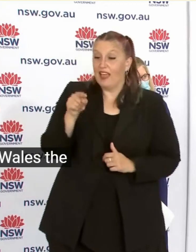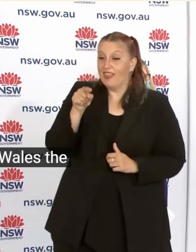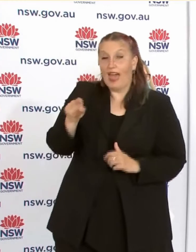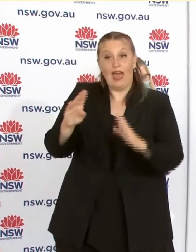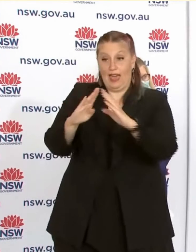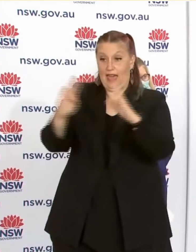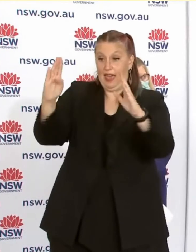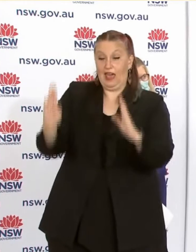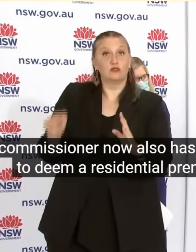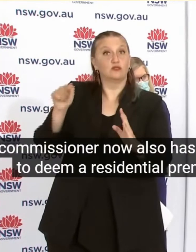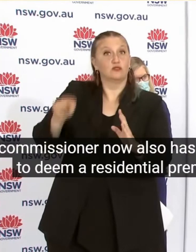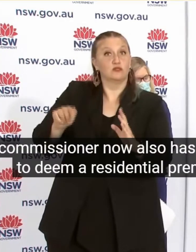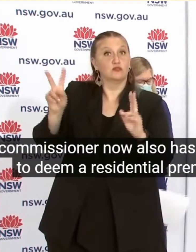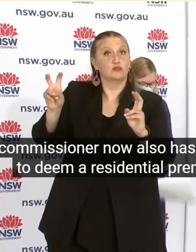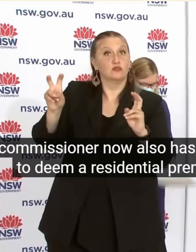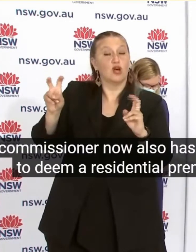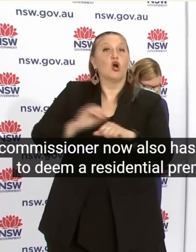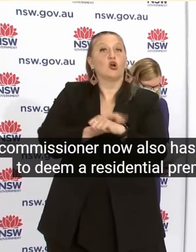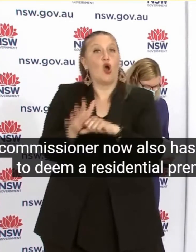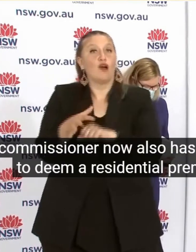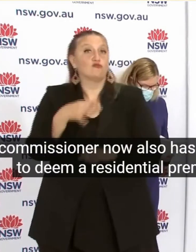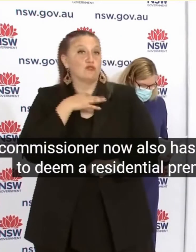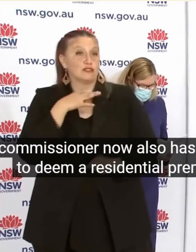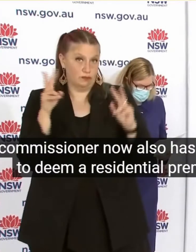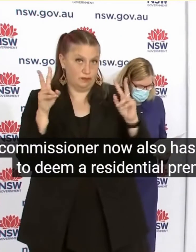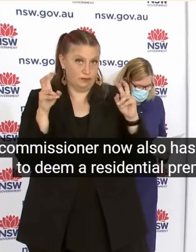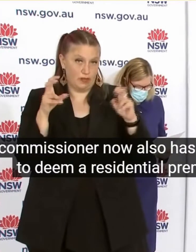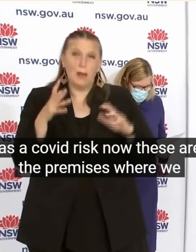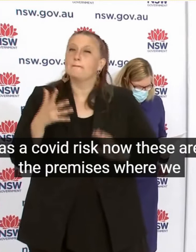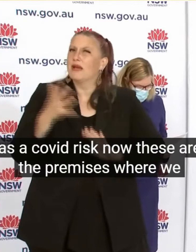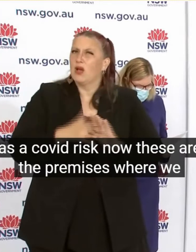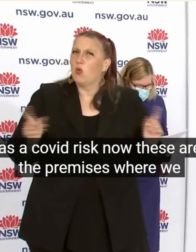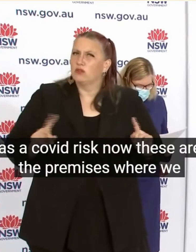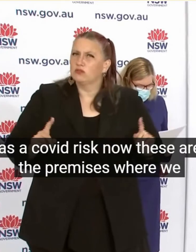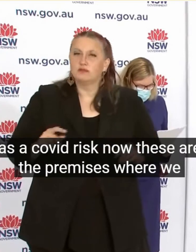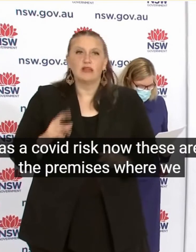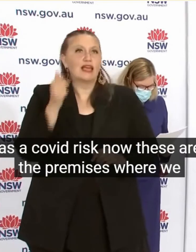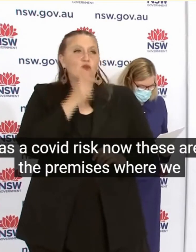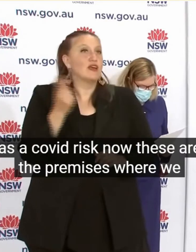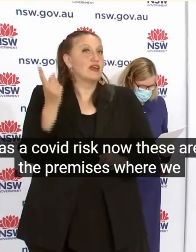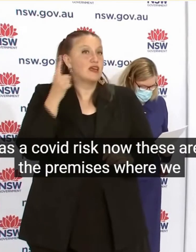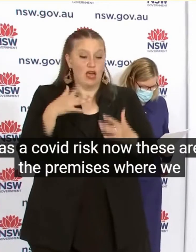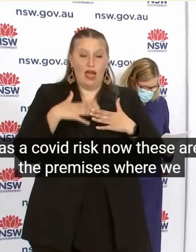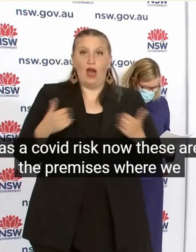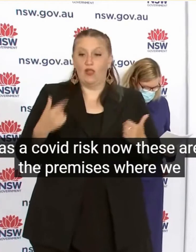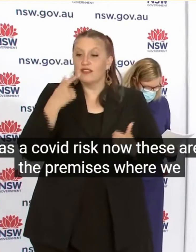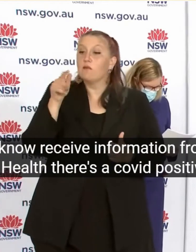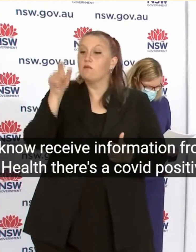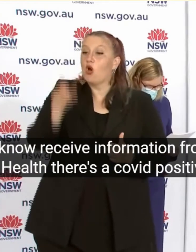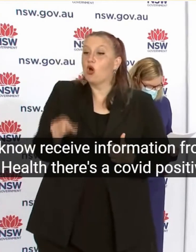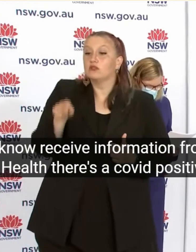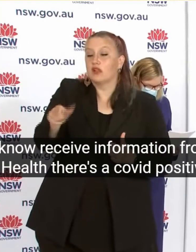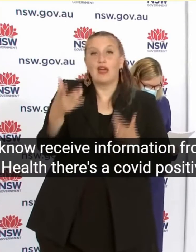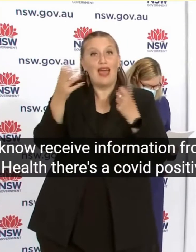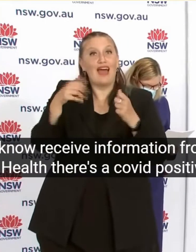As a COVID risk Now these are the premises Where we know Receive information From health There's a COVID positive